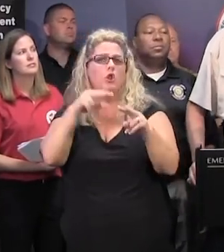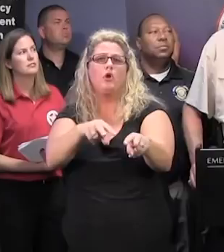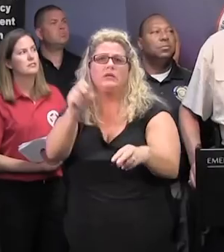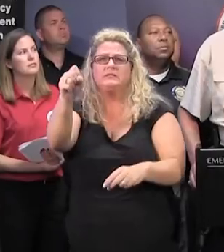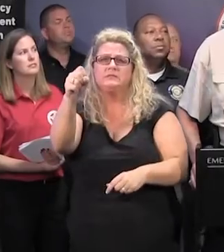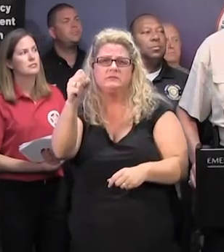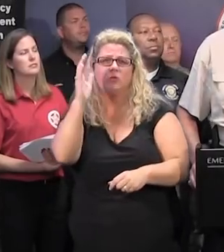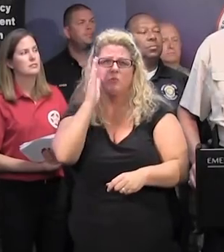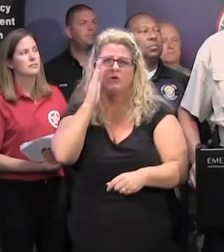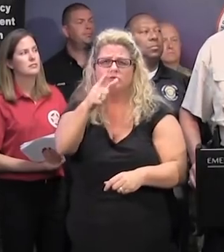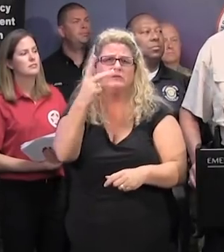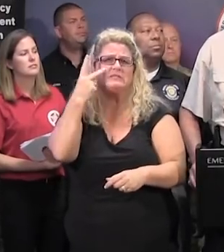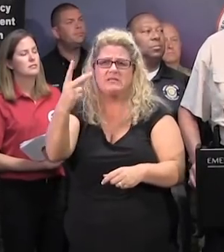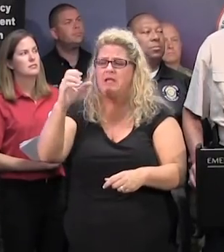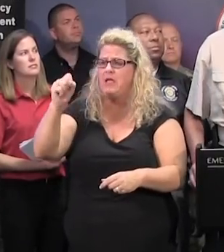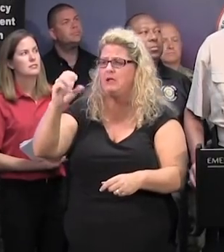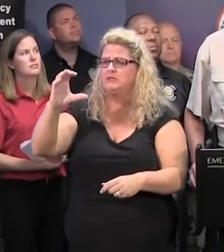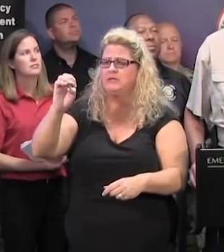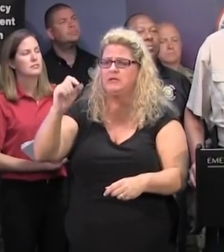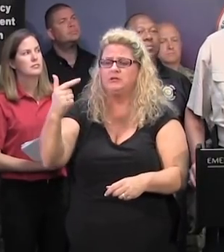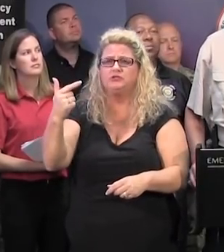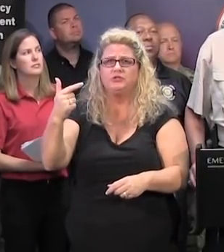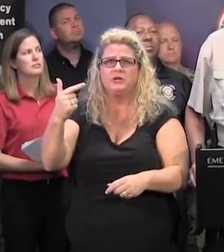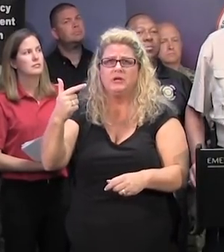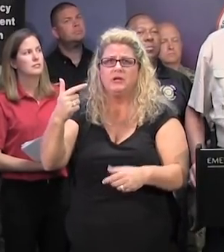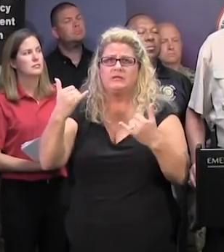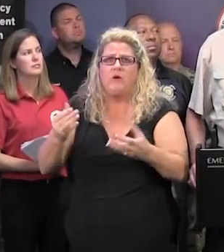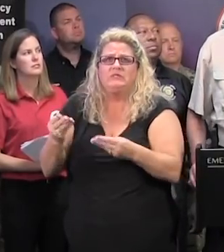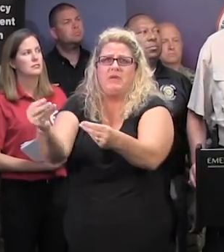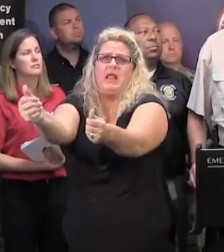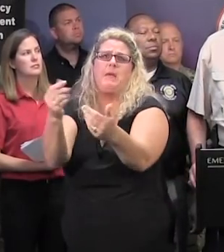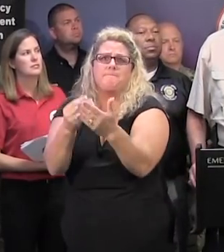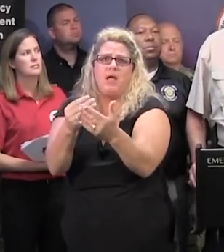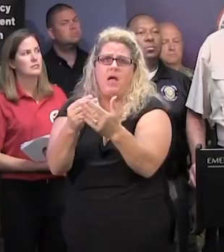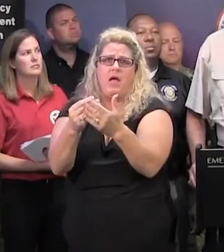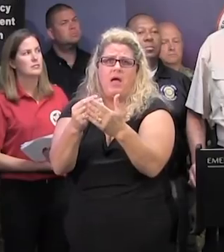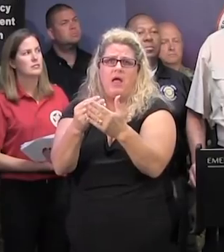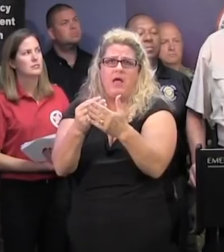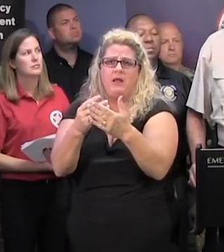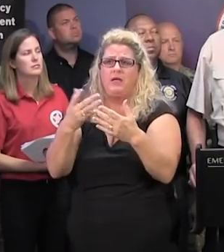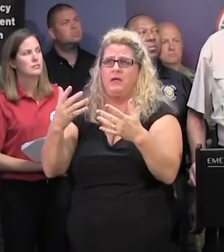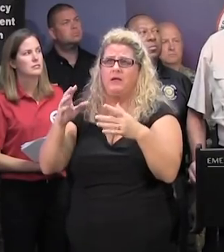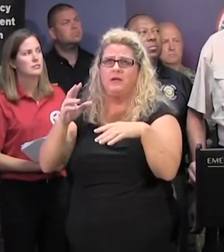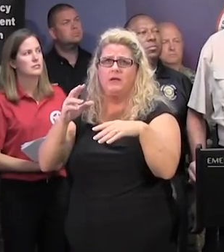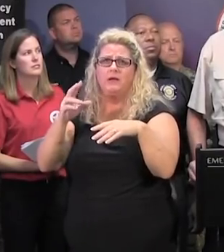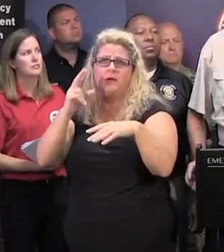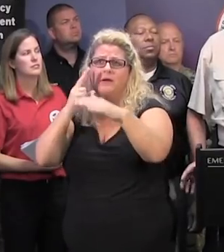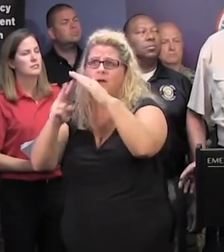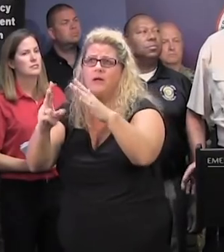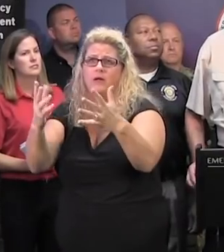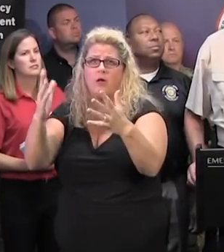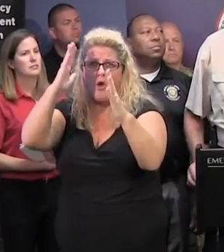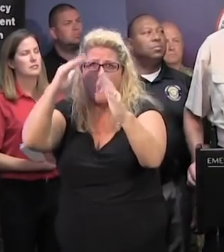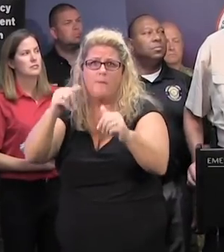As you also know, you've probably seen that S-E-N-G is spilling money now, anticipating being able to hold a greater